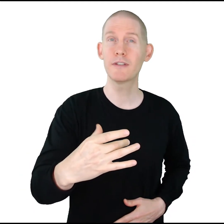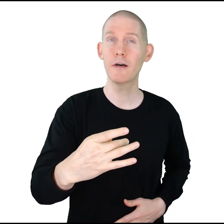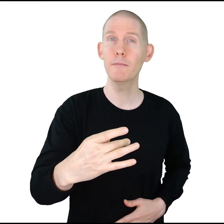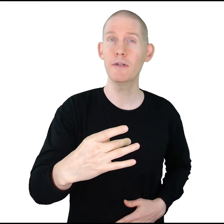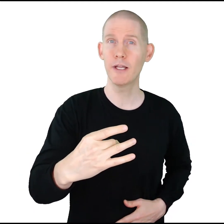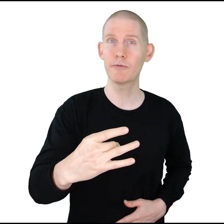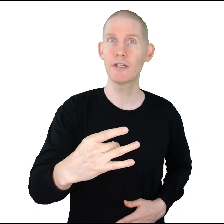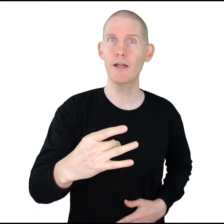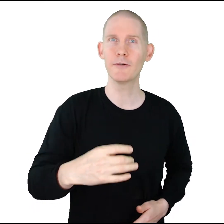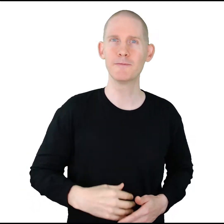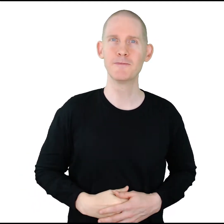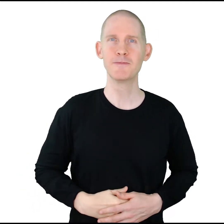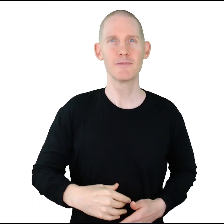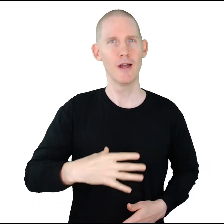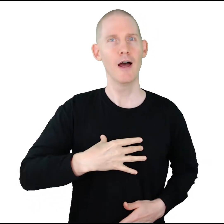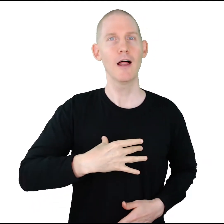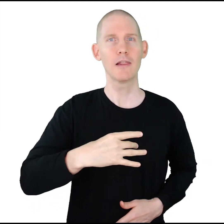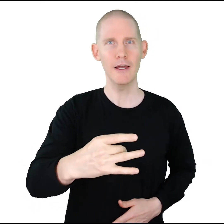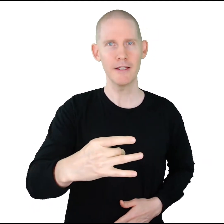thumb, the tips together. Like.